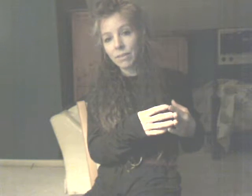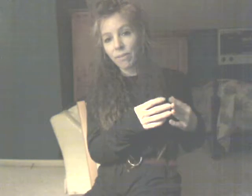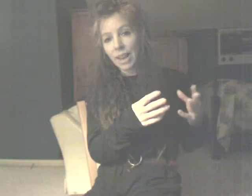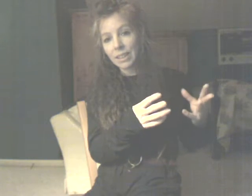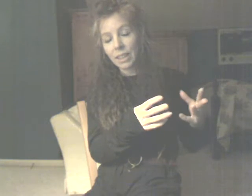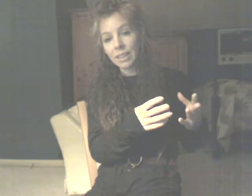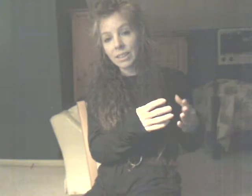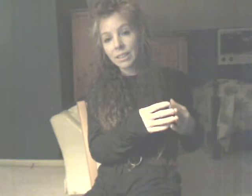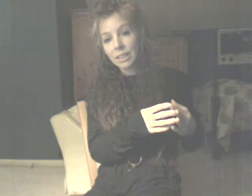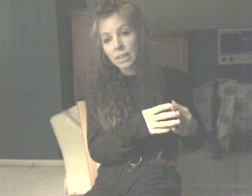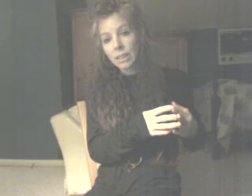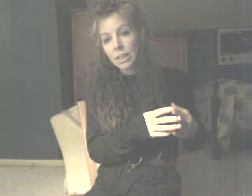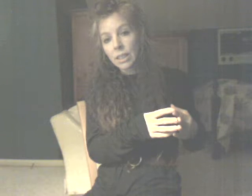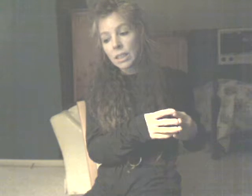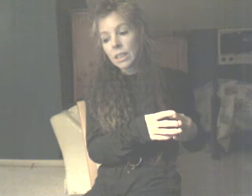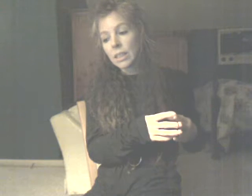fattening. Um,